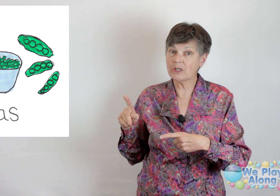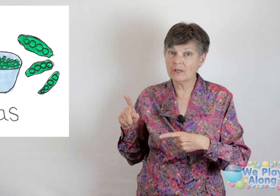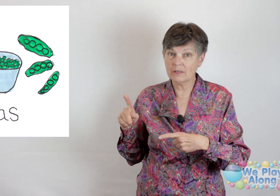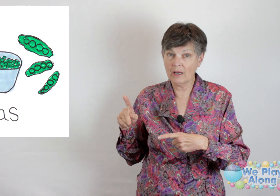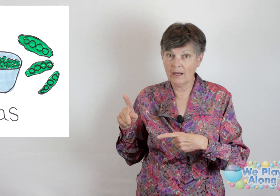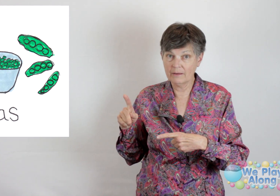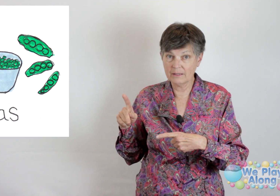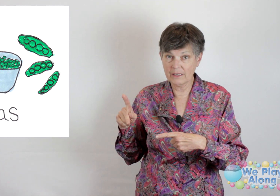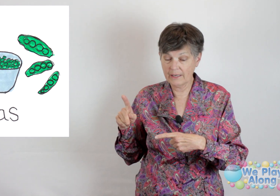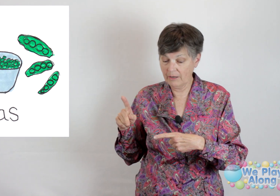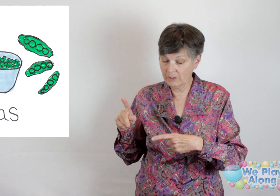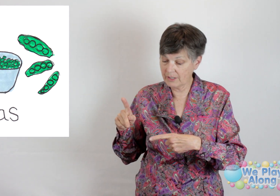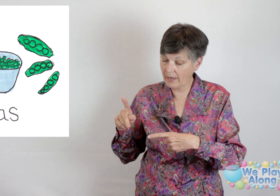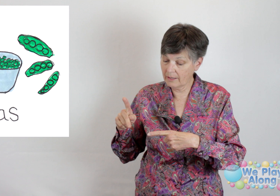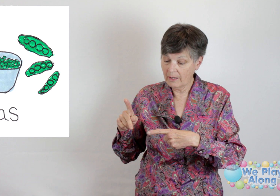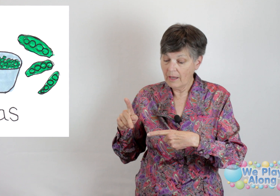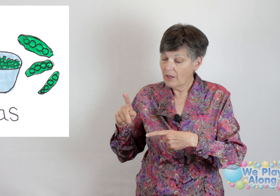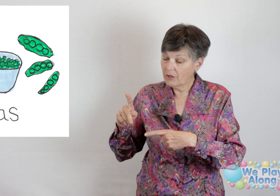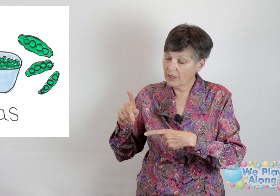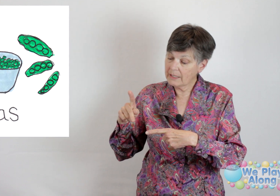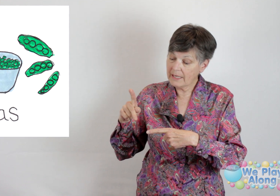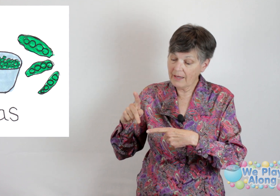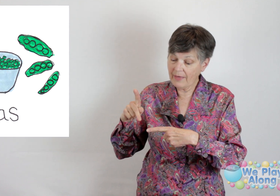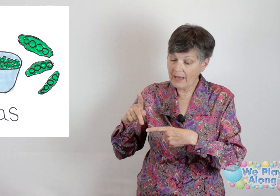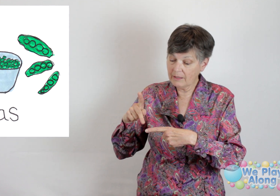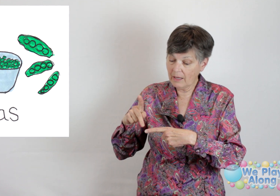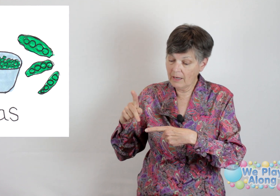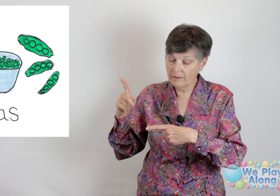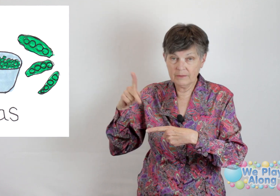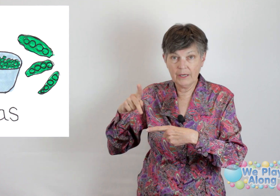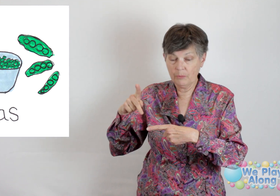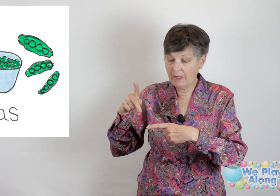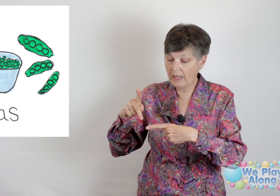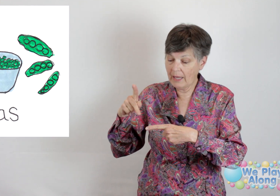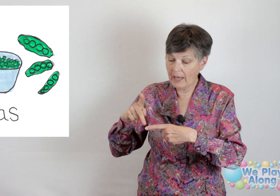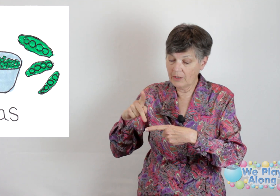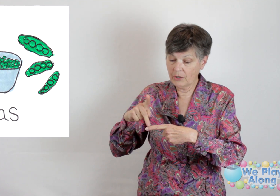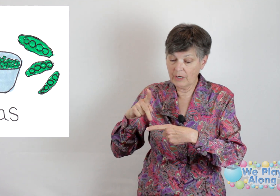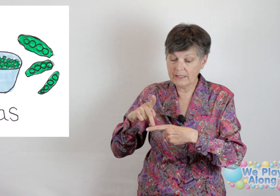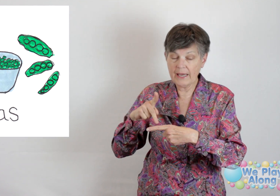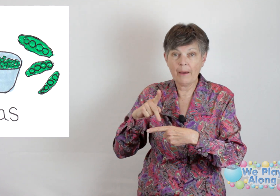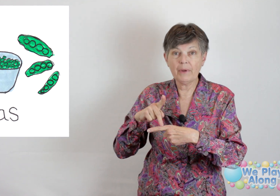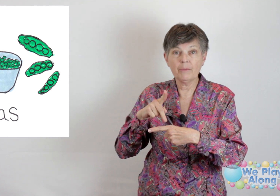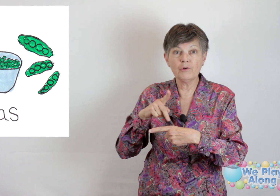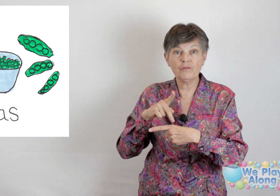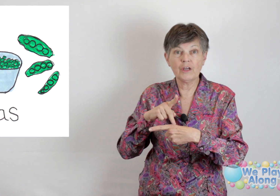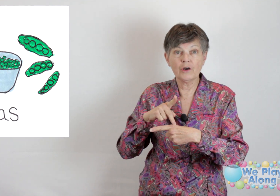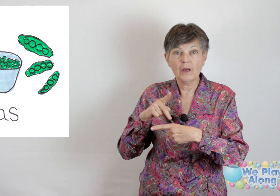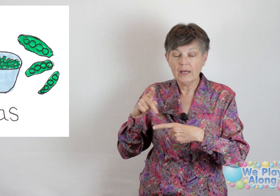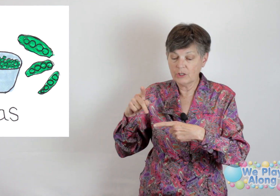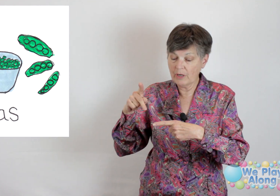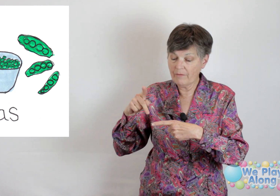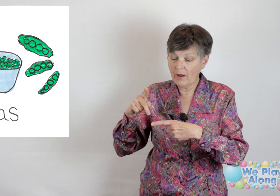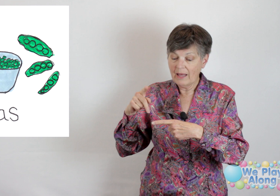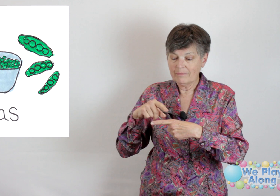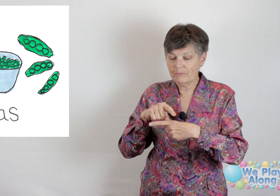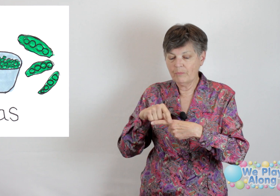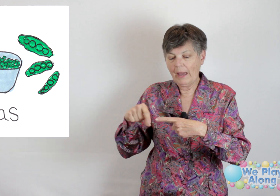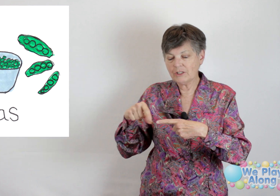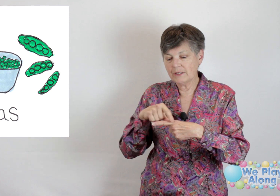sign language sign. You're going to take that letter P, and you're going to tap it up your finger, because you have a, imagine